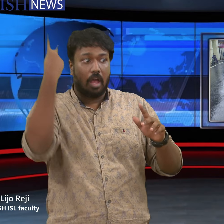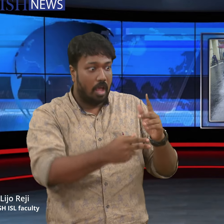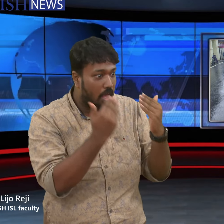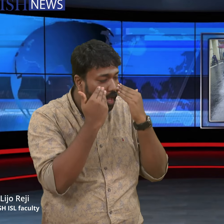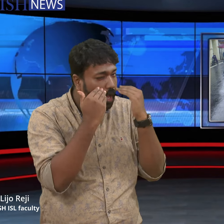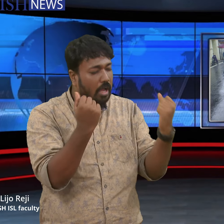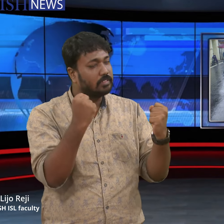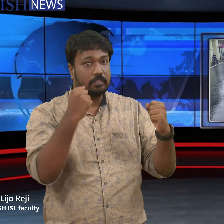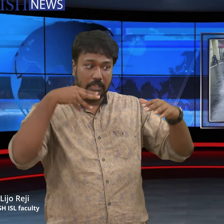The